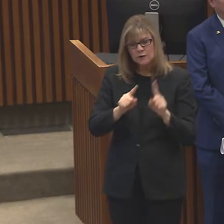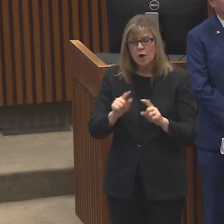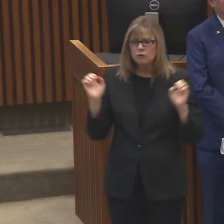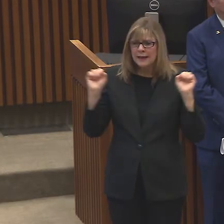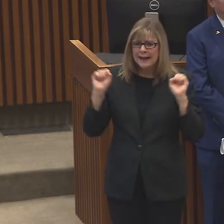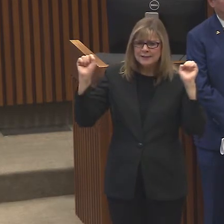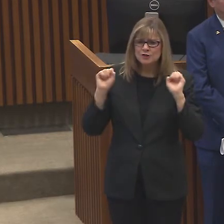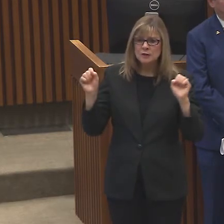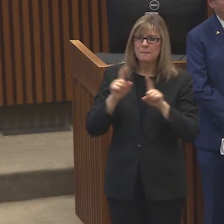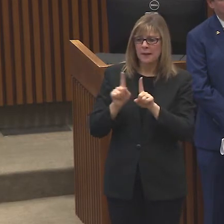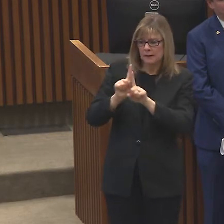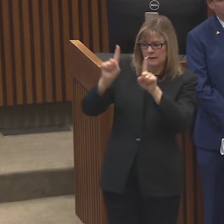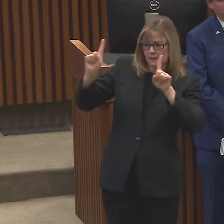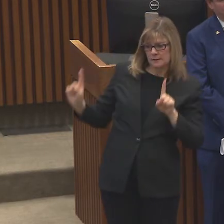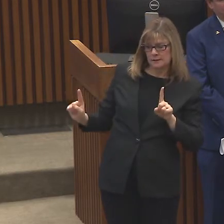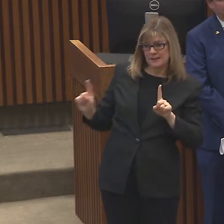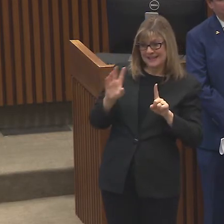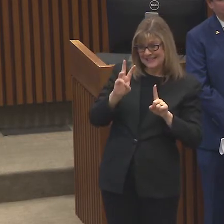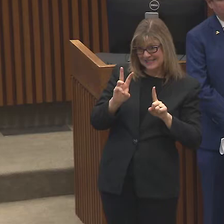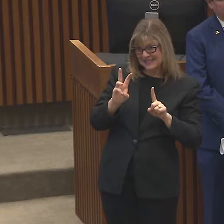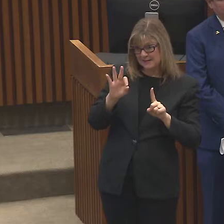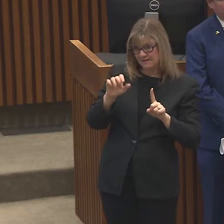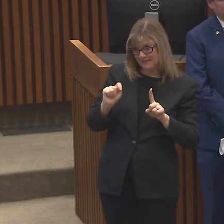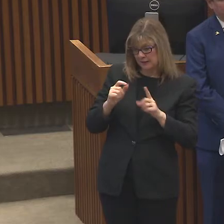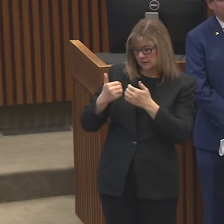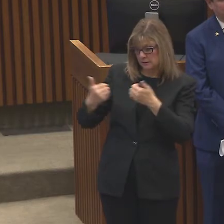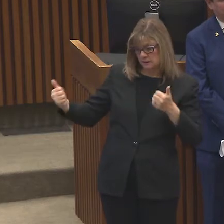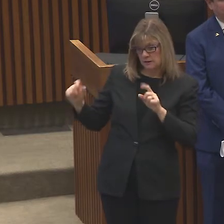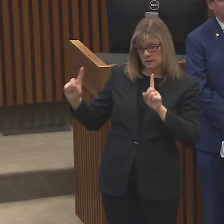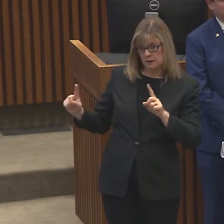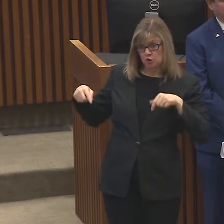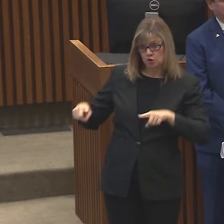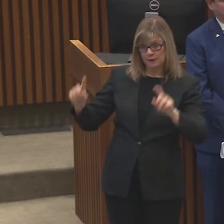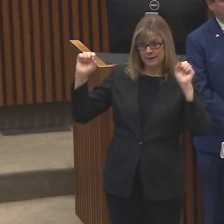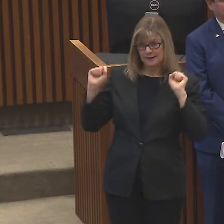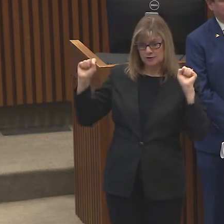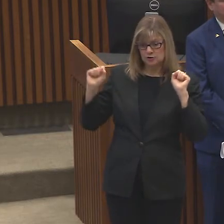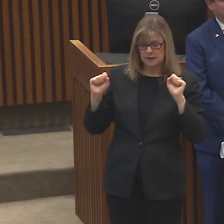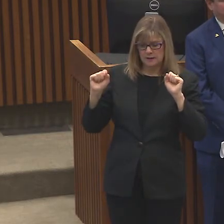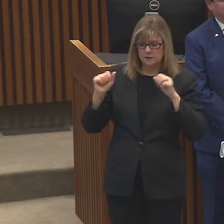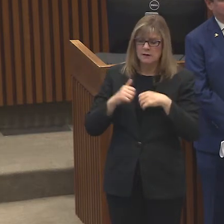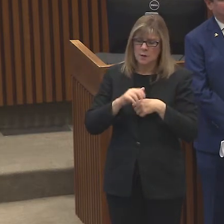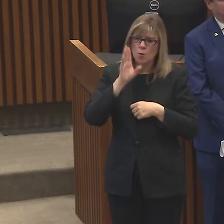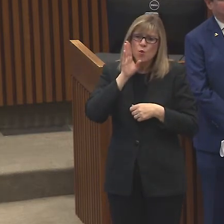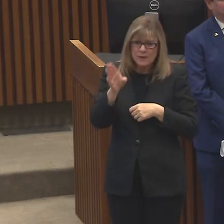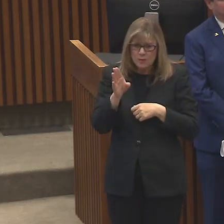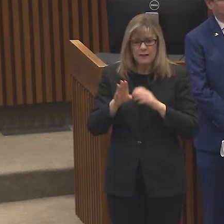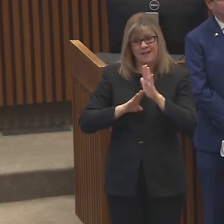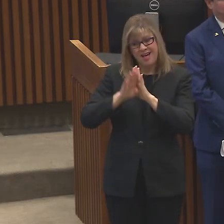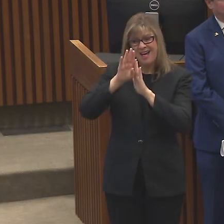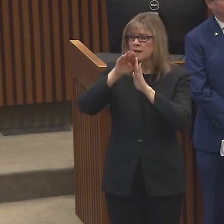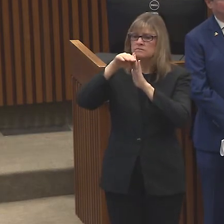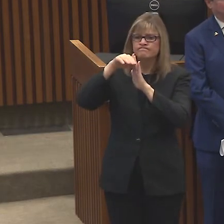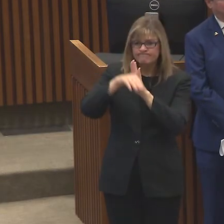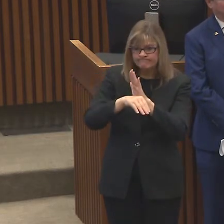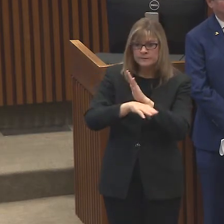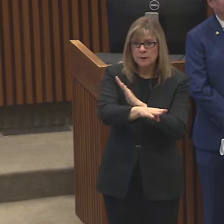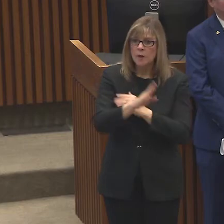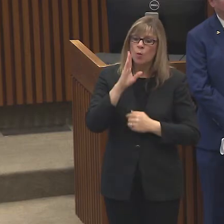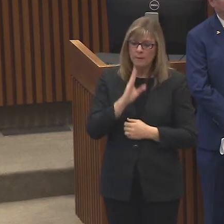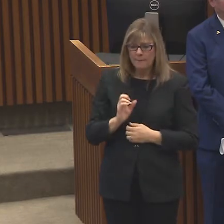that six-foot distance when you're exercising. We're going to flatten this curve and it will get us back to work faster.